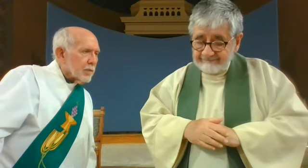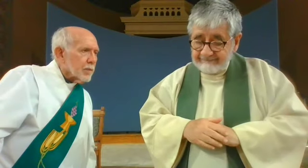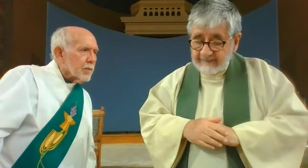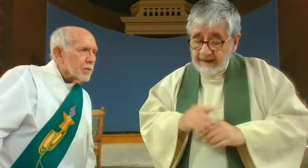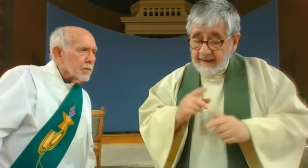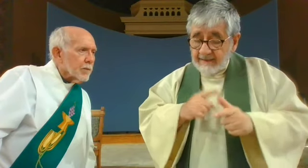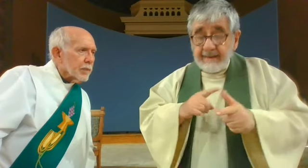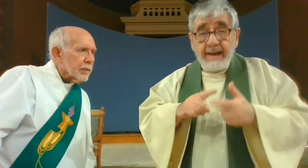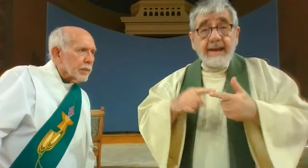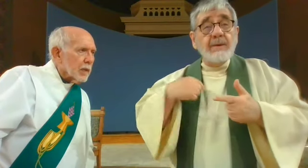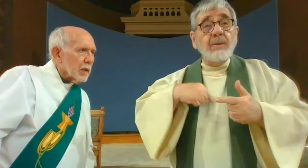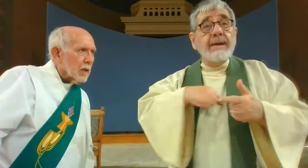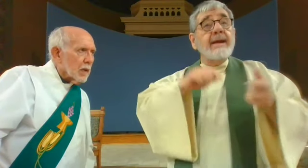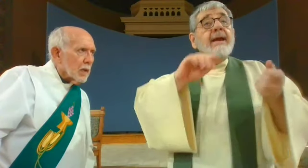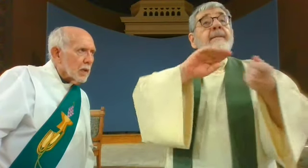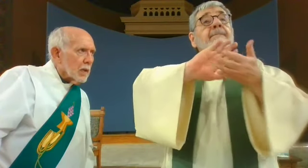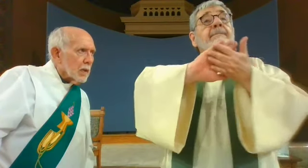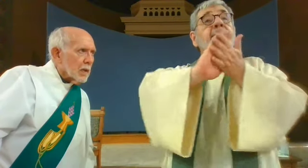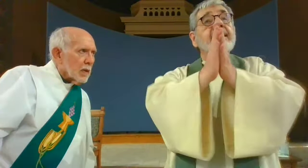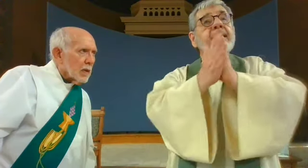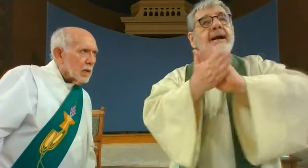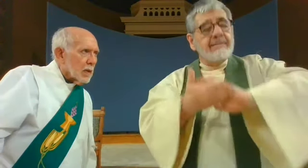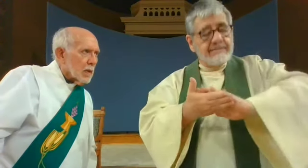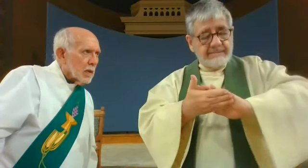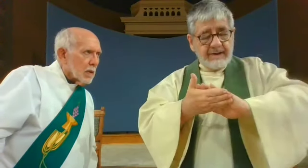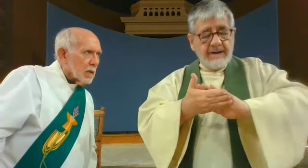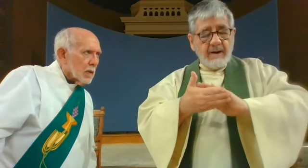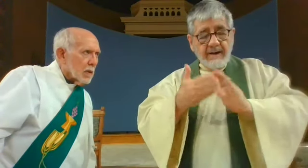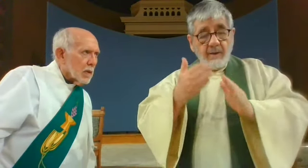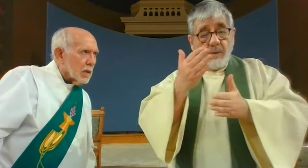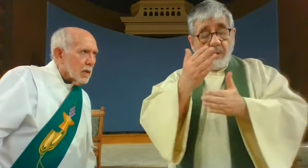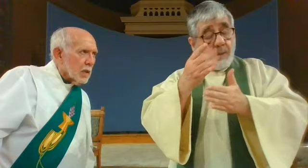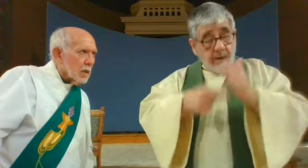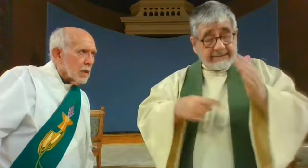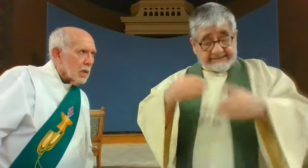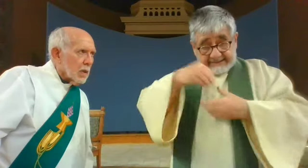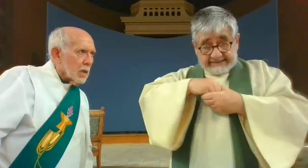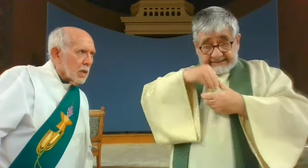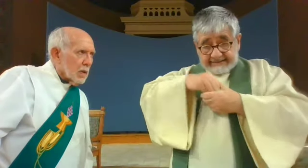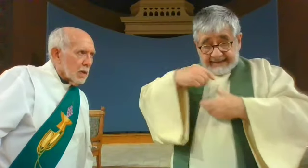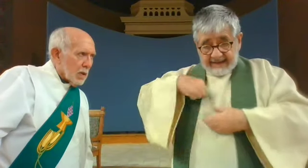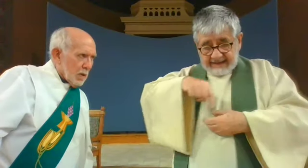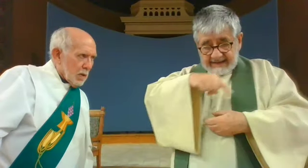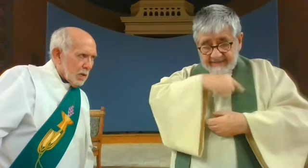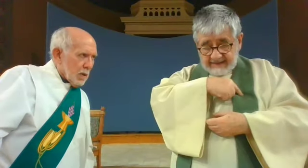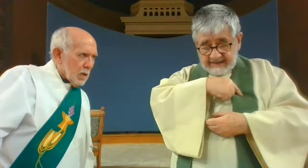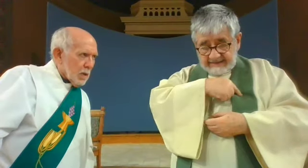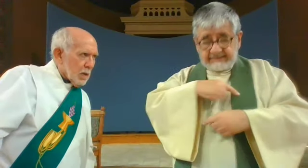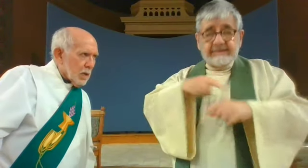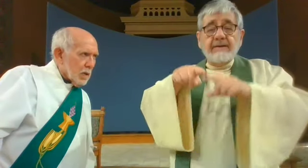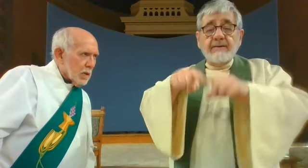which we have received, so as to be transformed into what we've consumed.